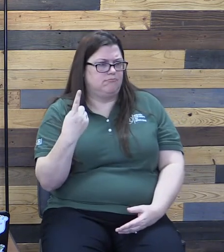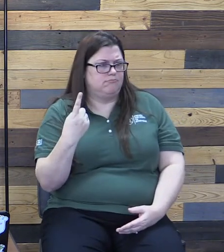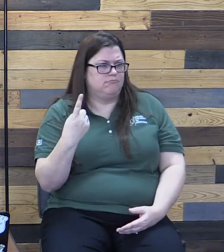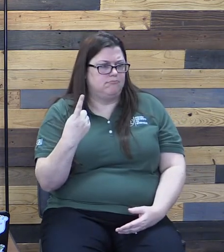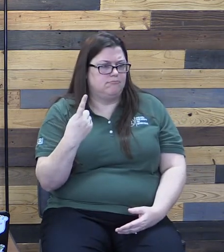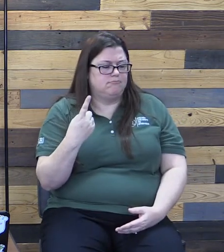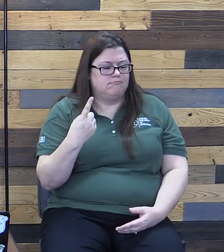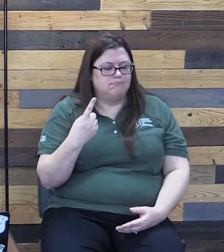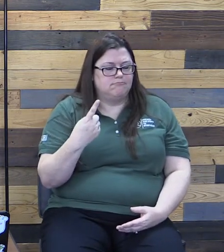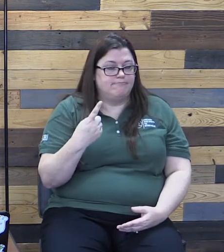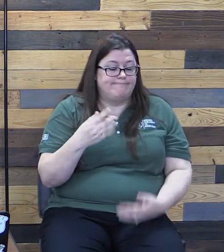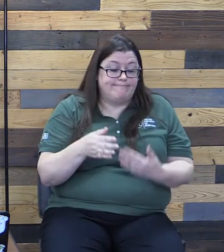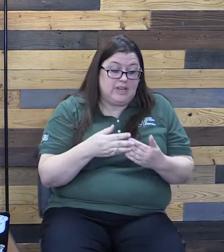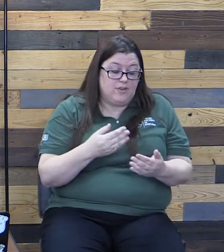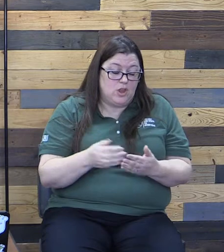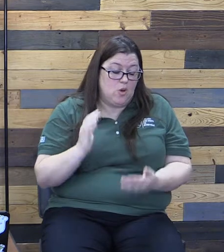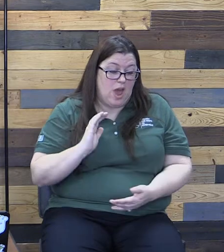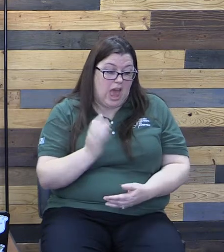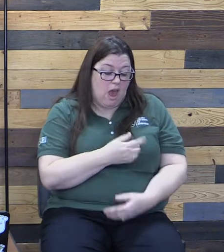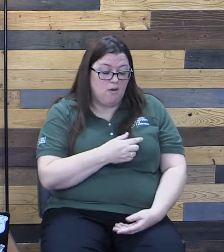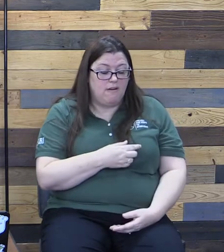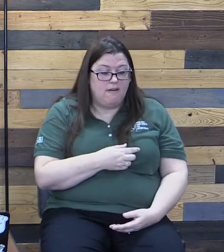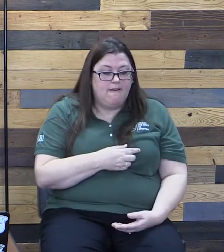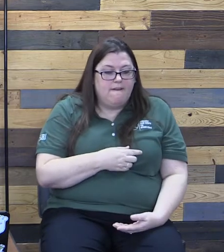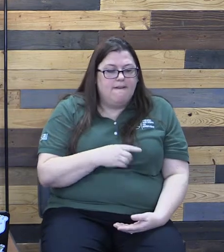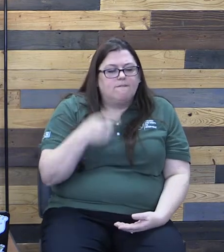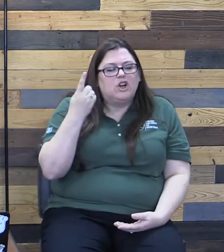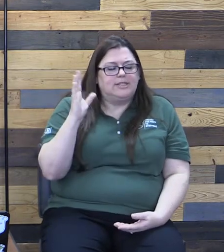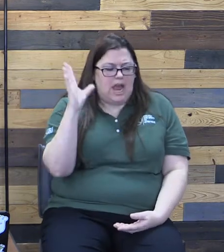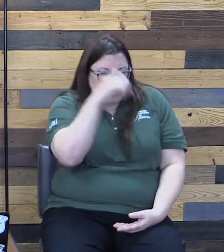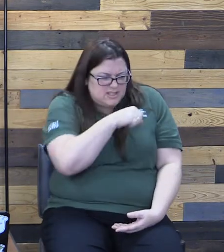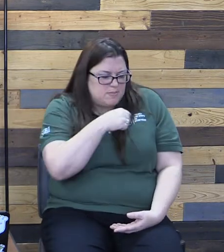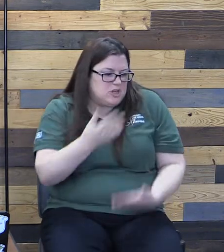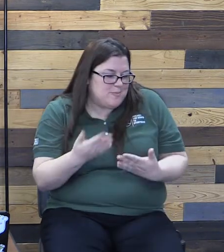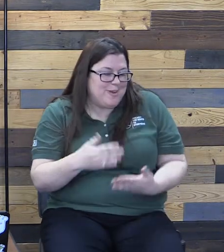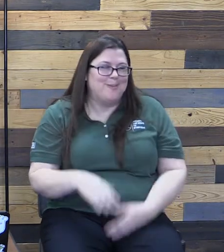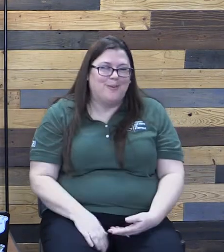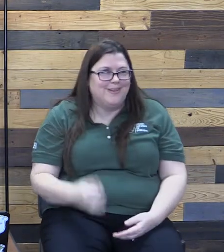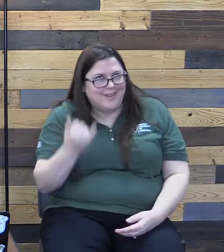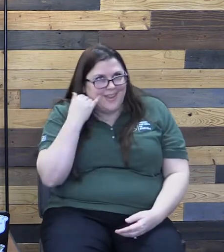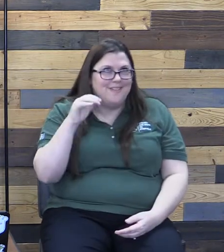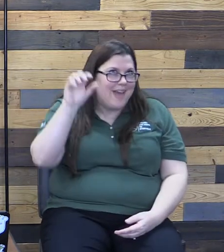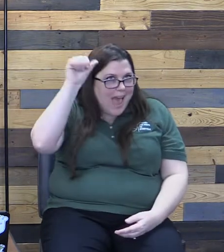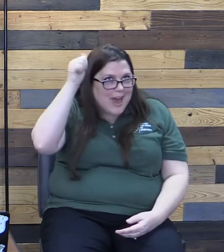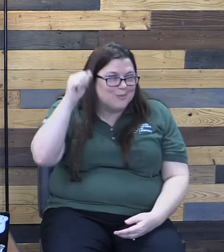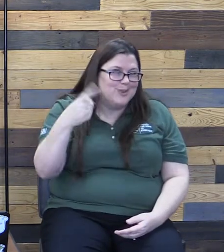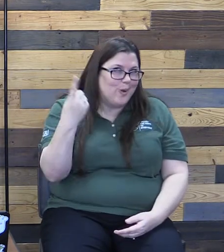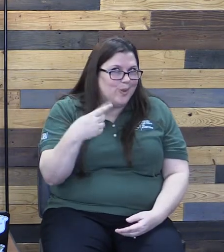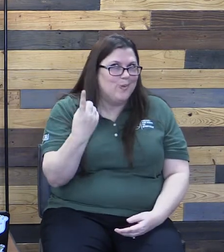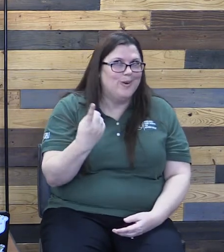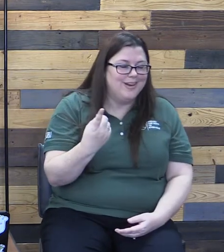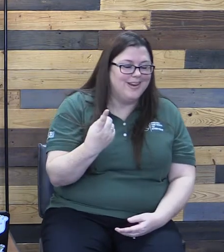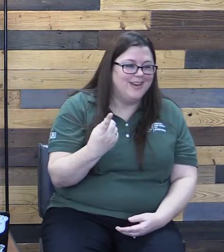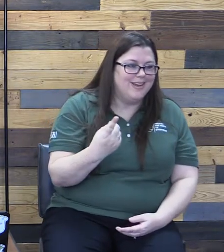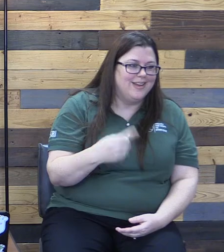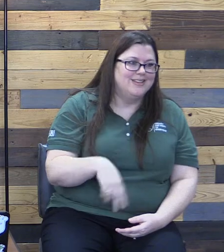And though our first assumption might be, well, yeah, mean, if Adam's the only one, it's going to be a little hard to populate the